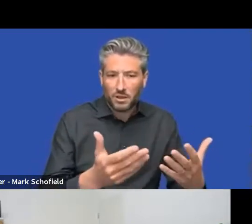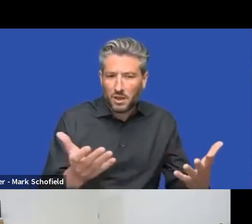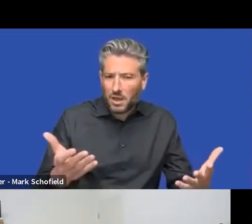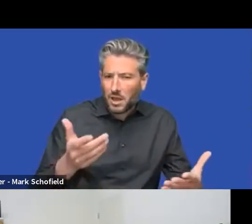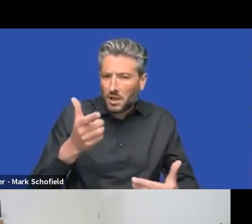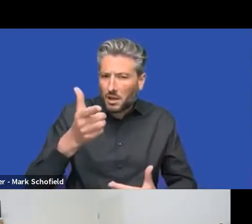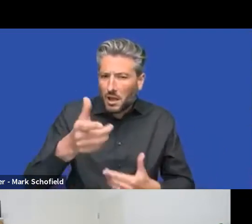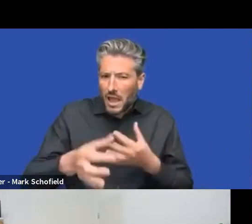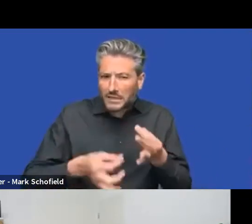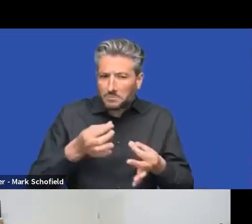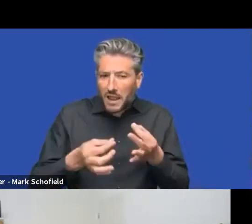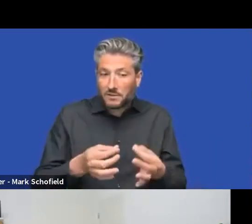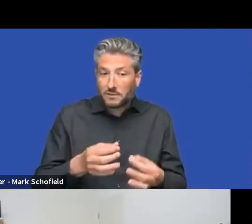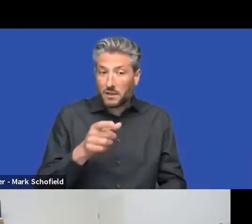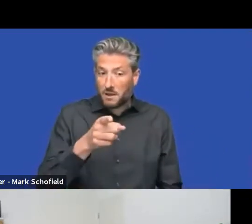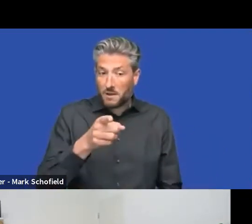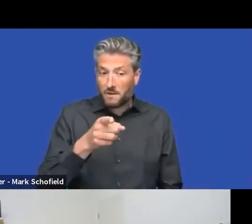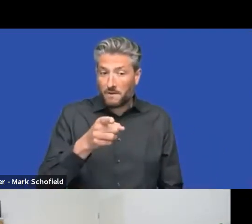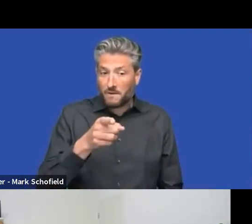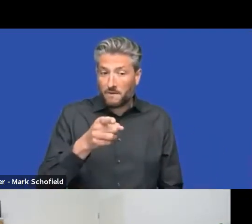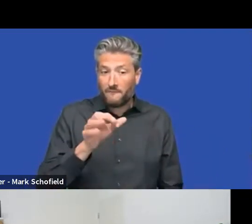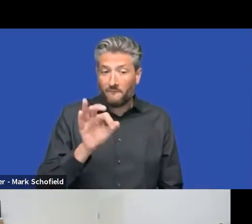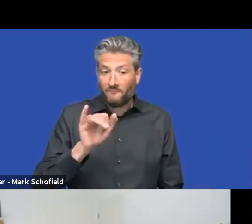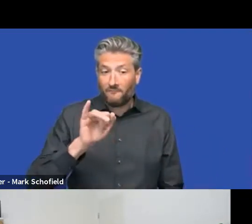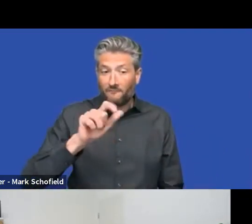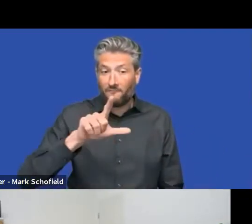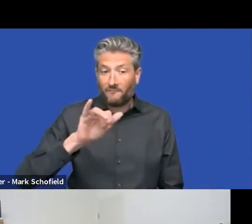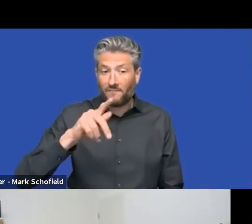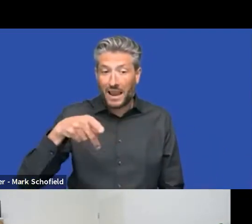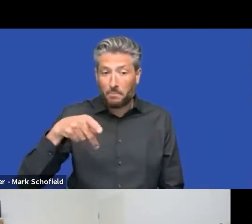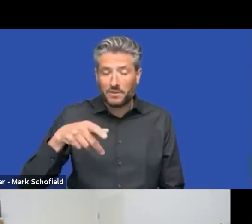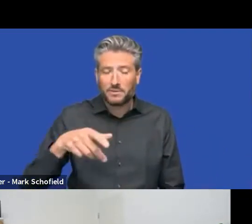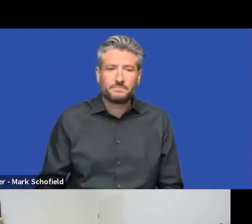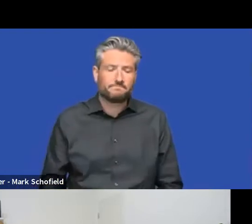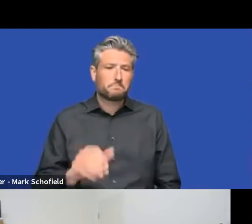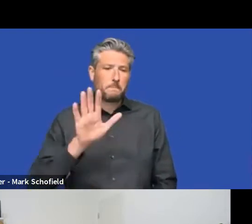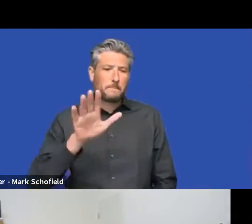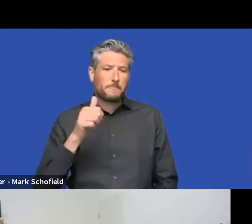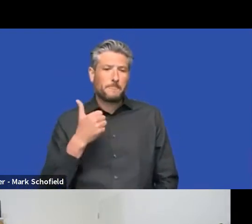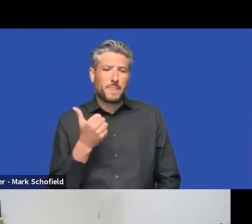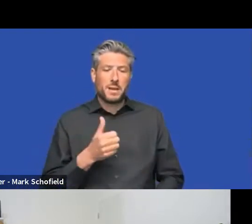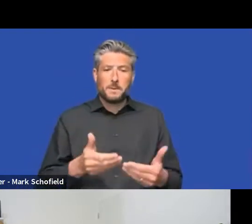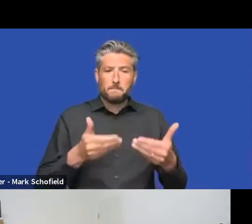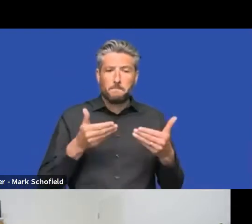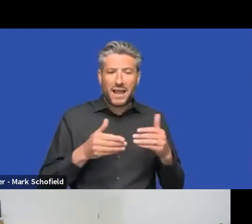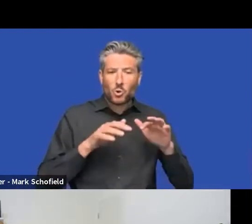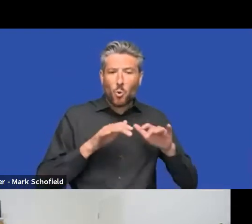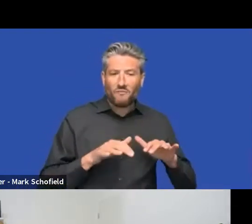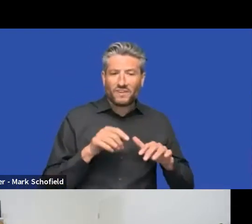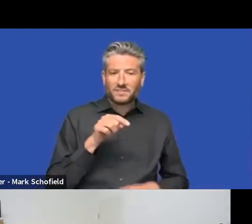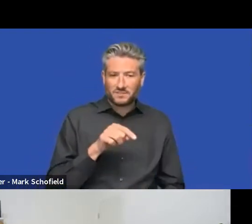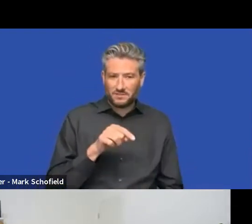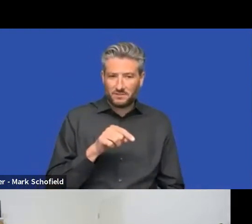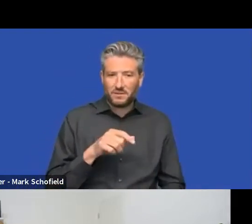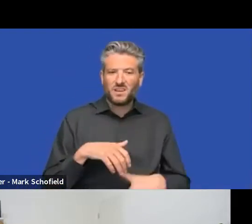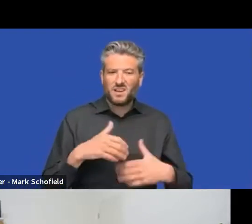yeah. So, so back office is, uh, just so everybody's along like back offices, the, the part where the editor logs in and, uh,